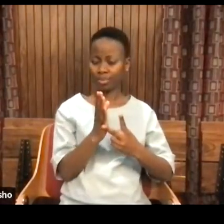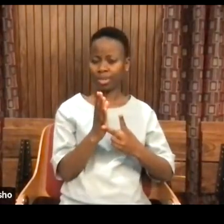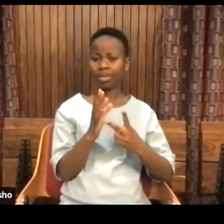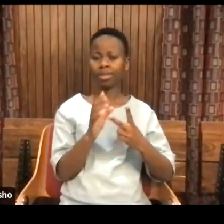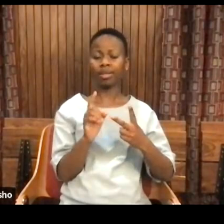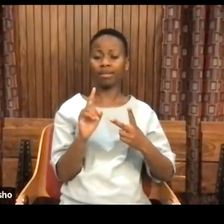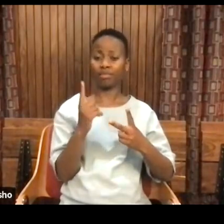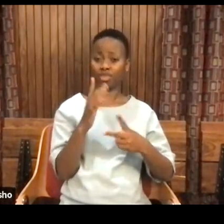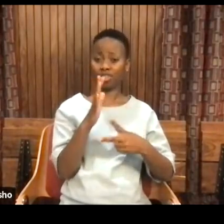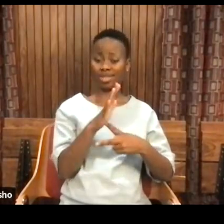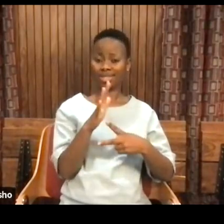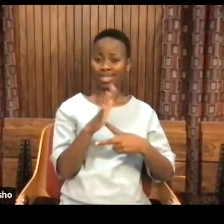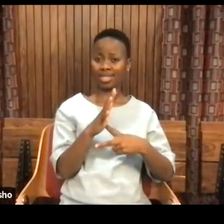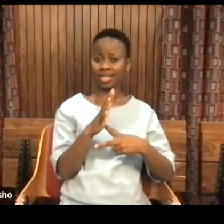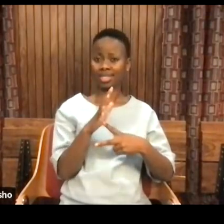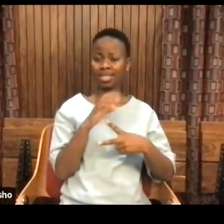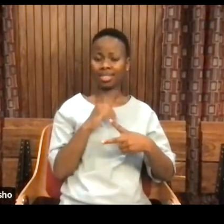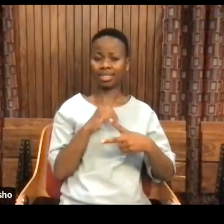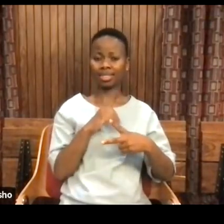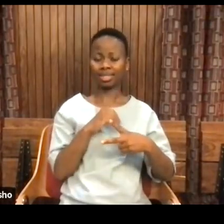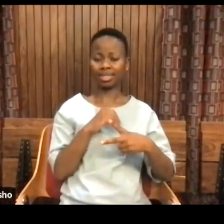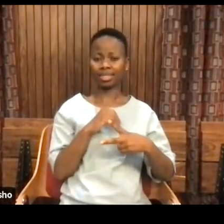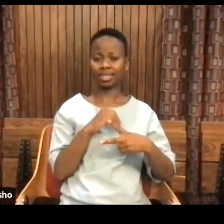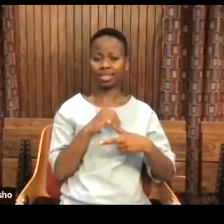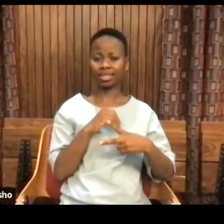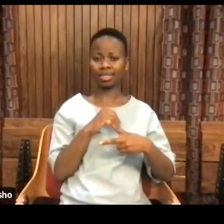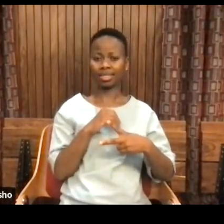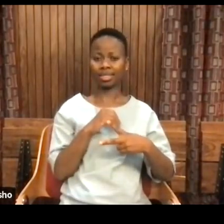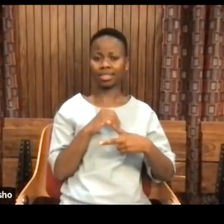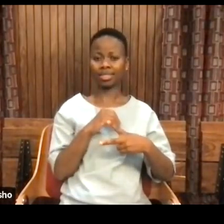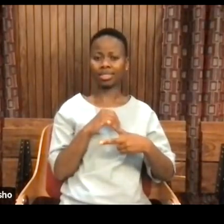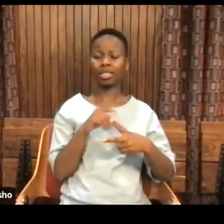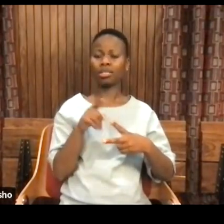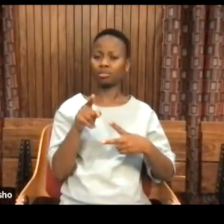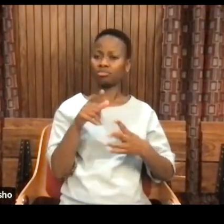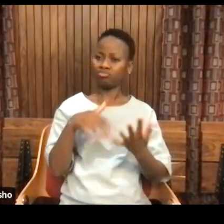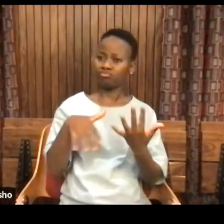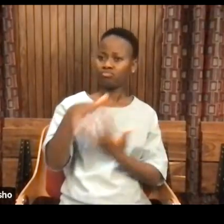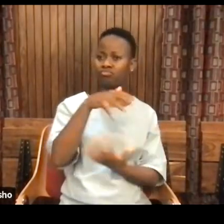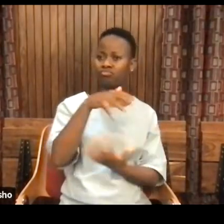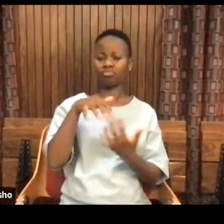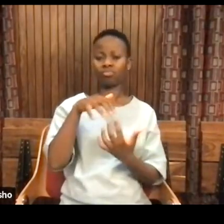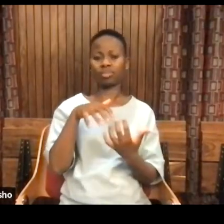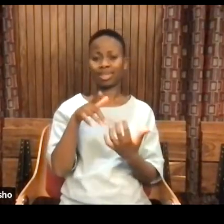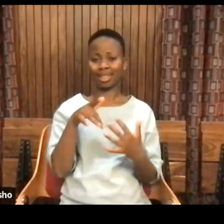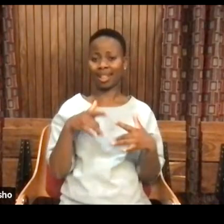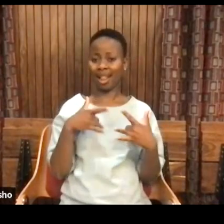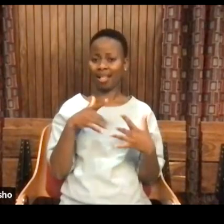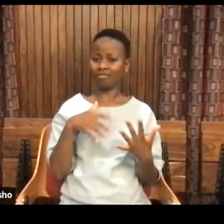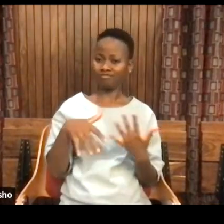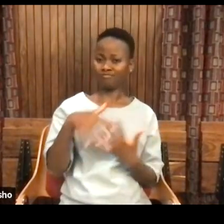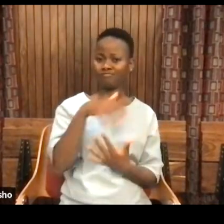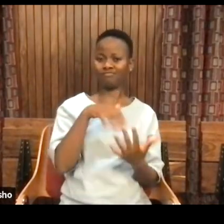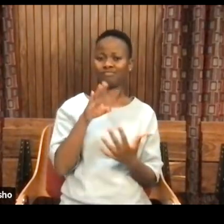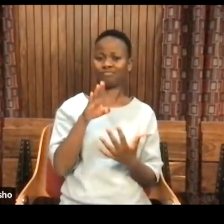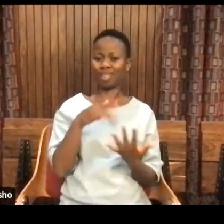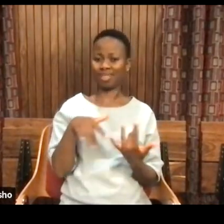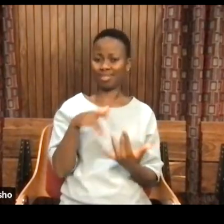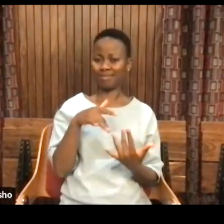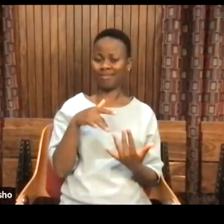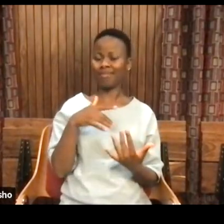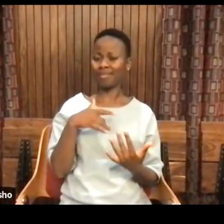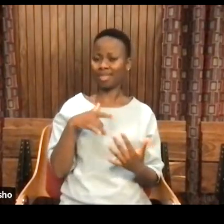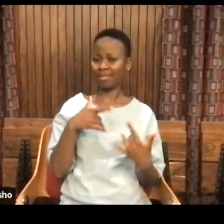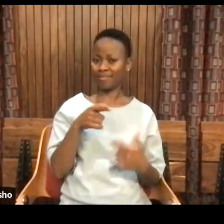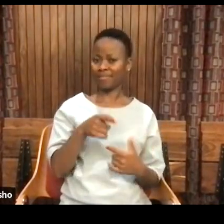The first part is connected to our socialization toward adult life. There's a reason why